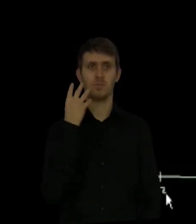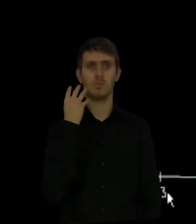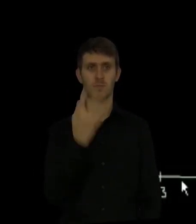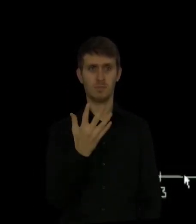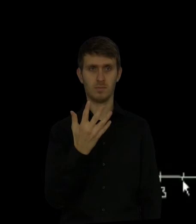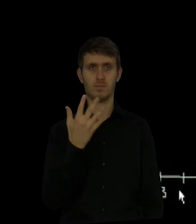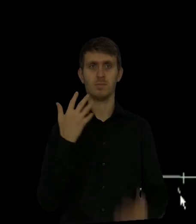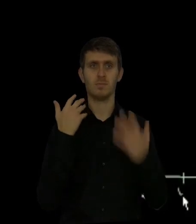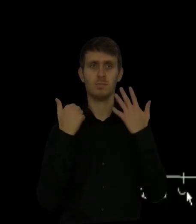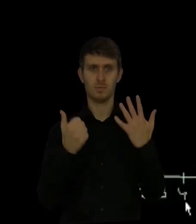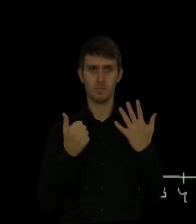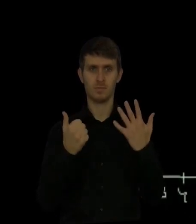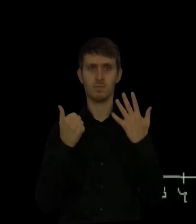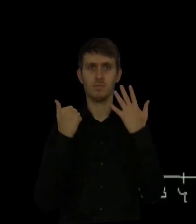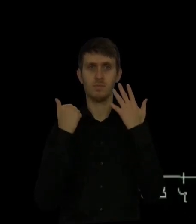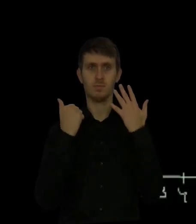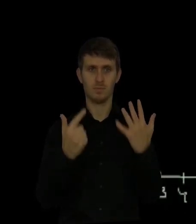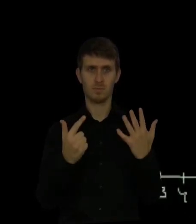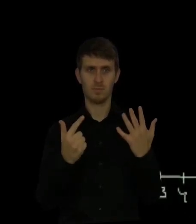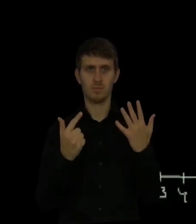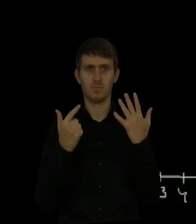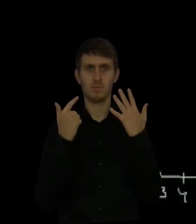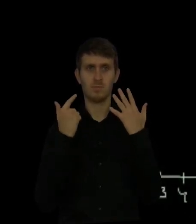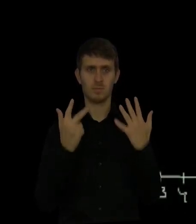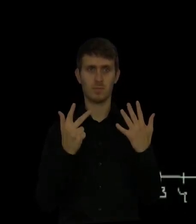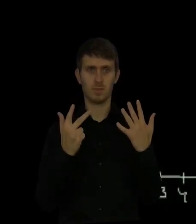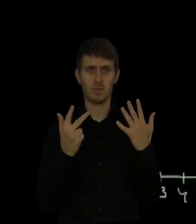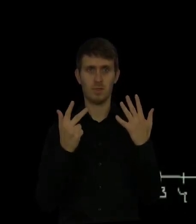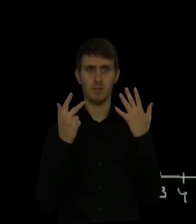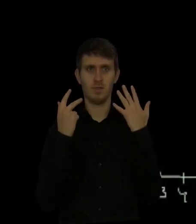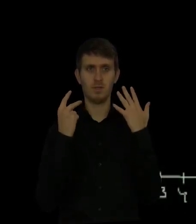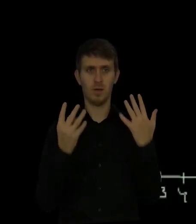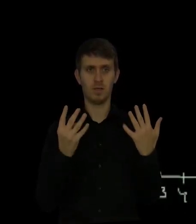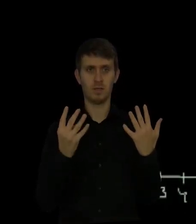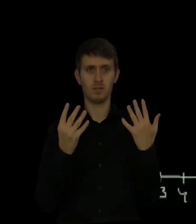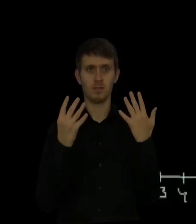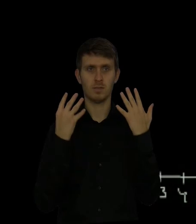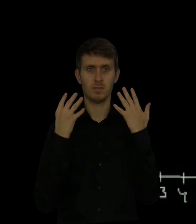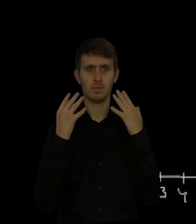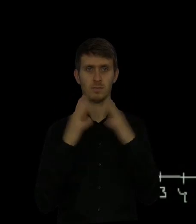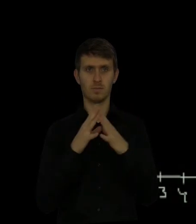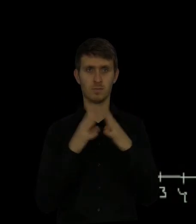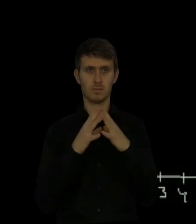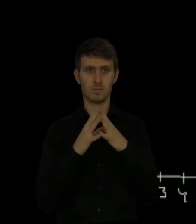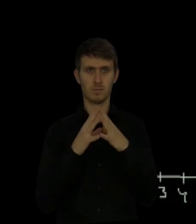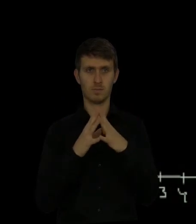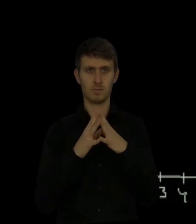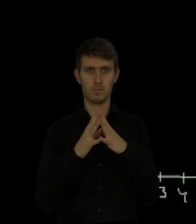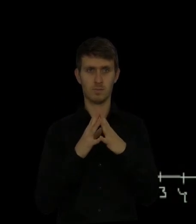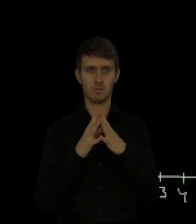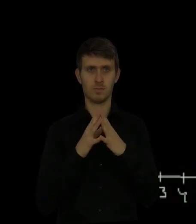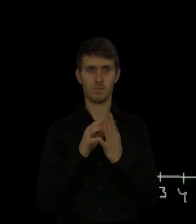3, 4, 5, 6, 7, 8,